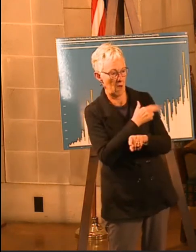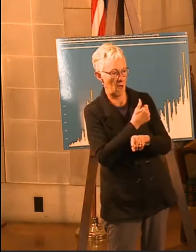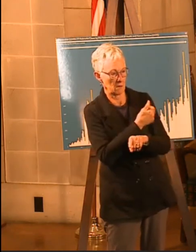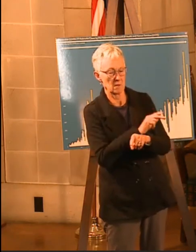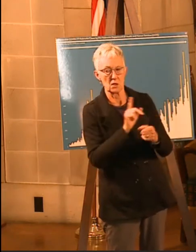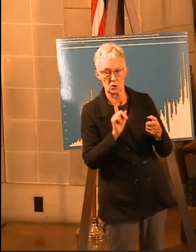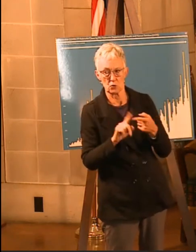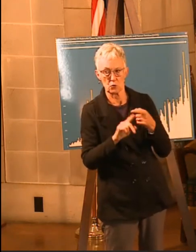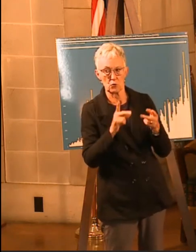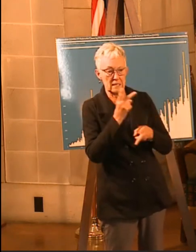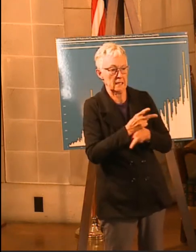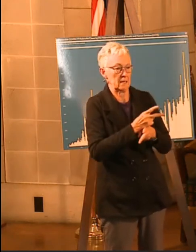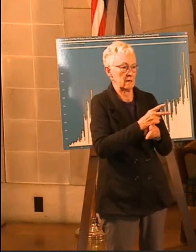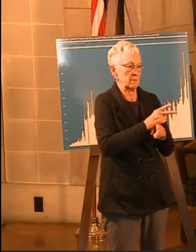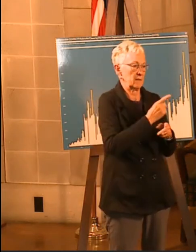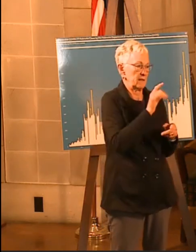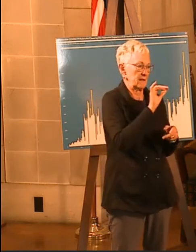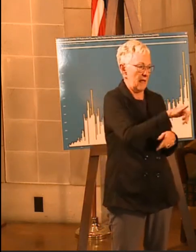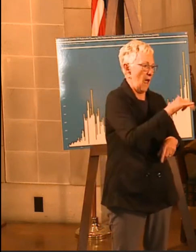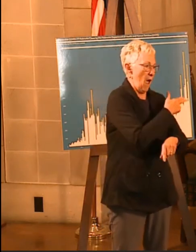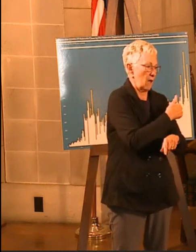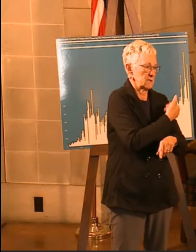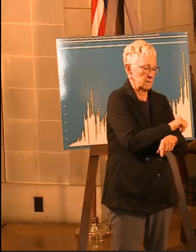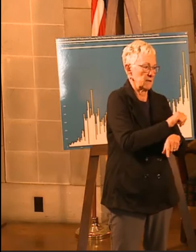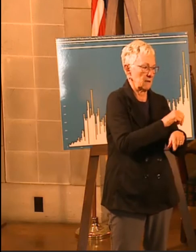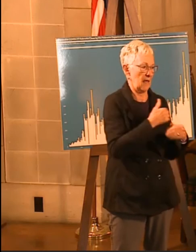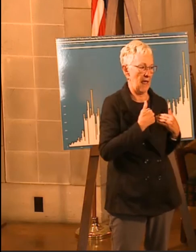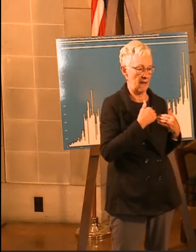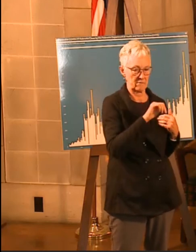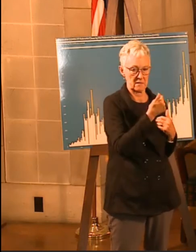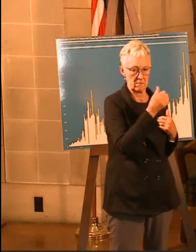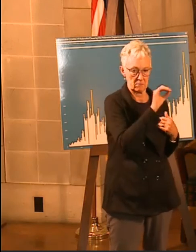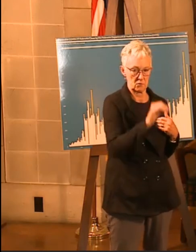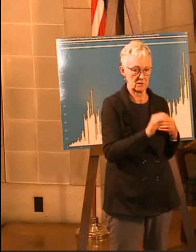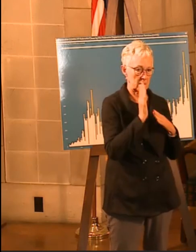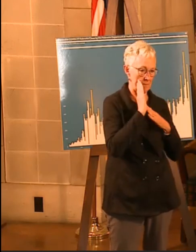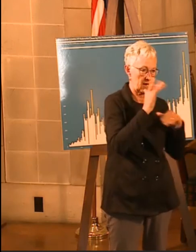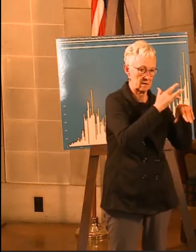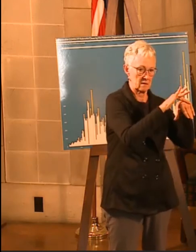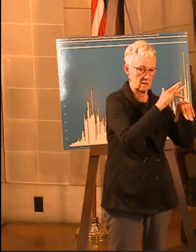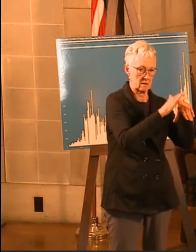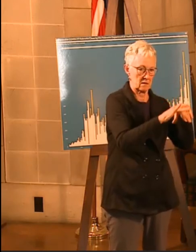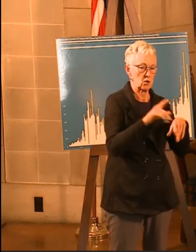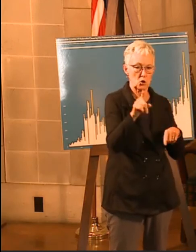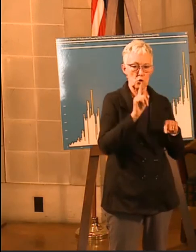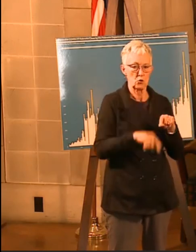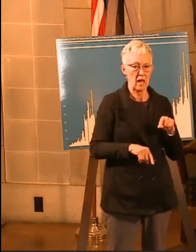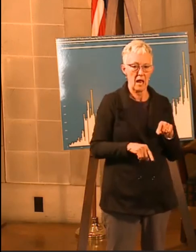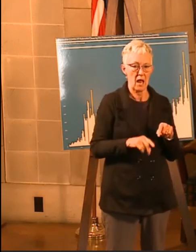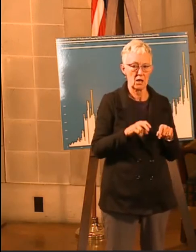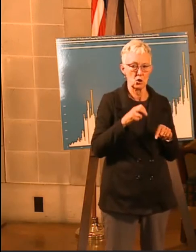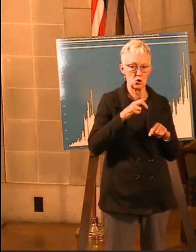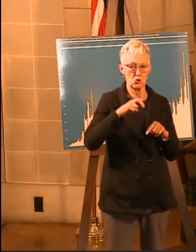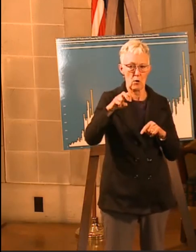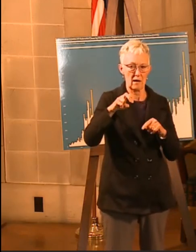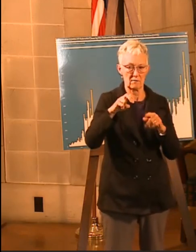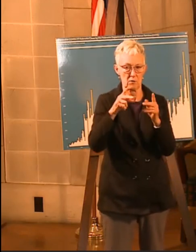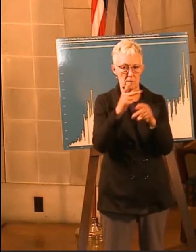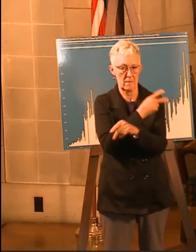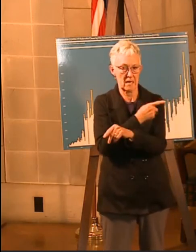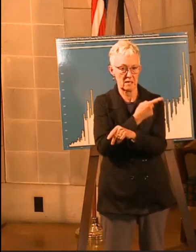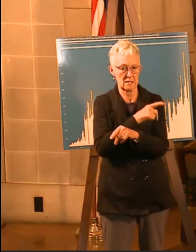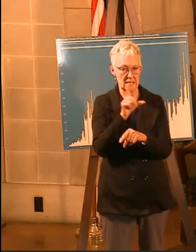to the Emanuel Hospital. You just can't transfer patients that need to come into your hospital to another